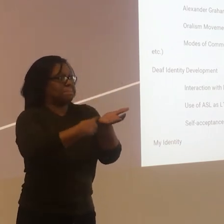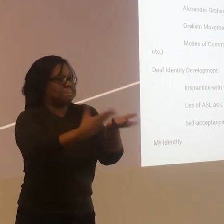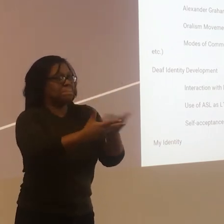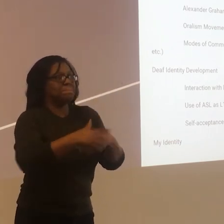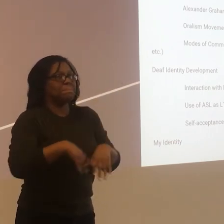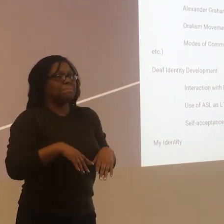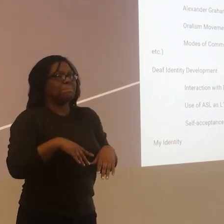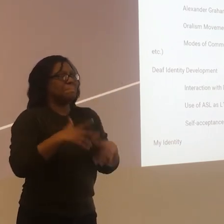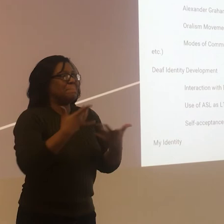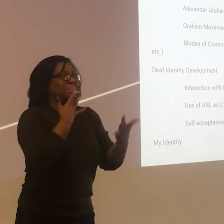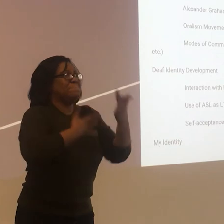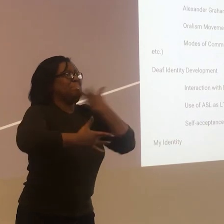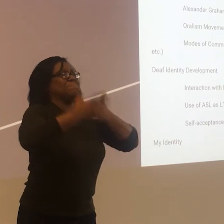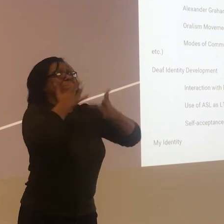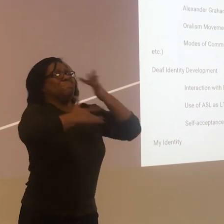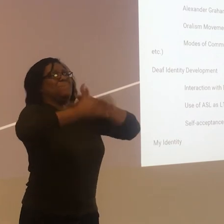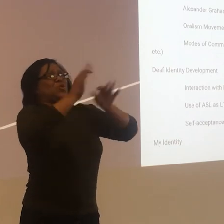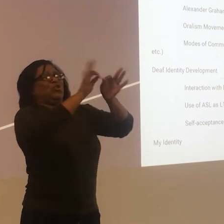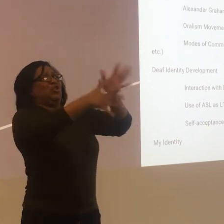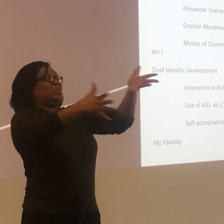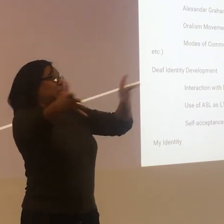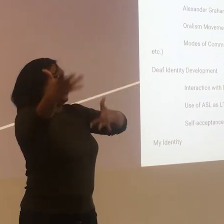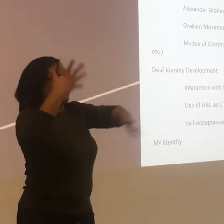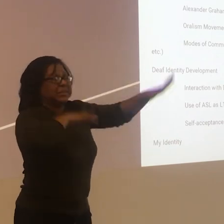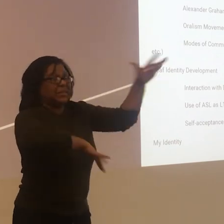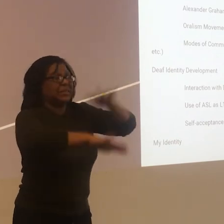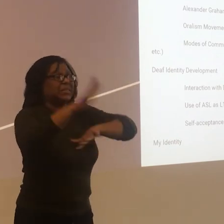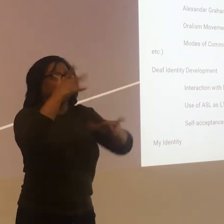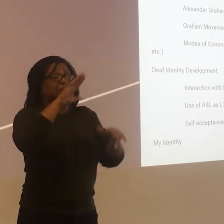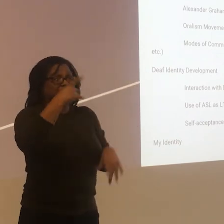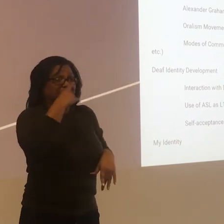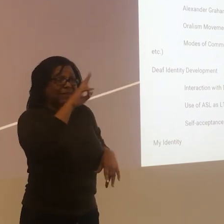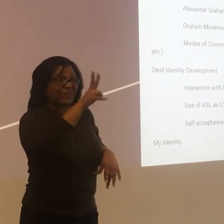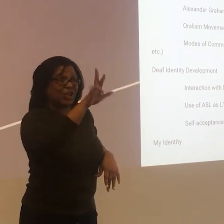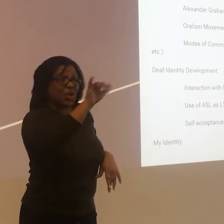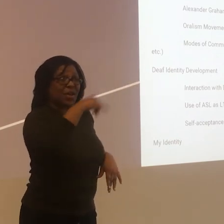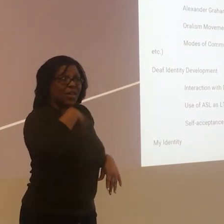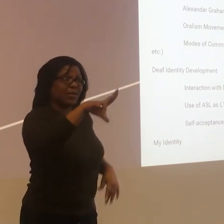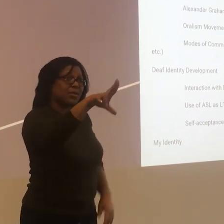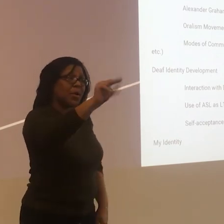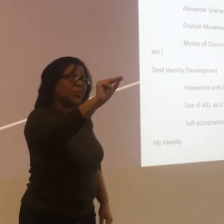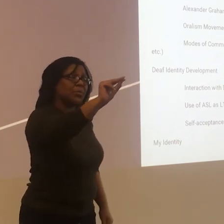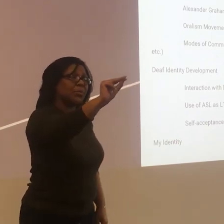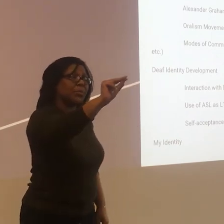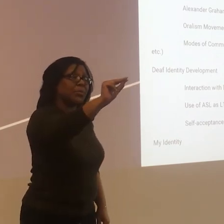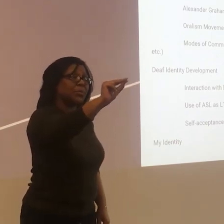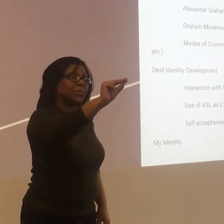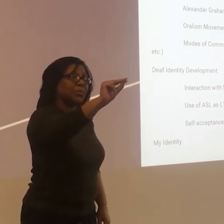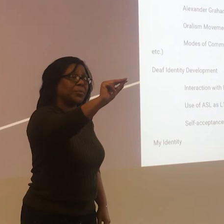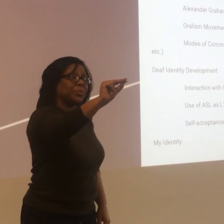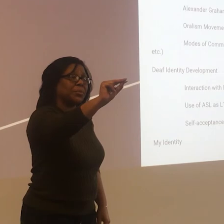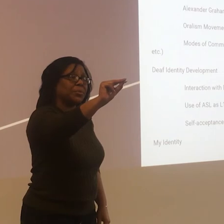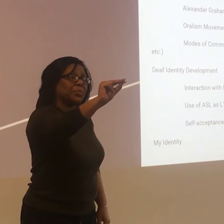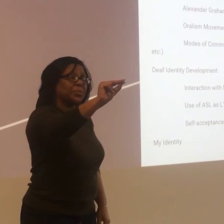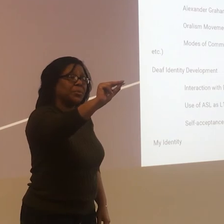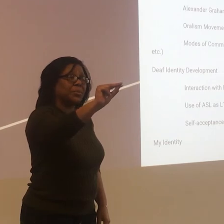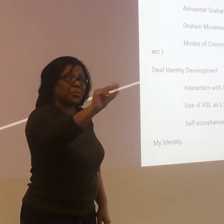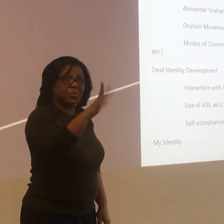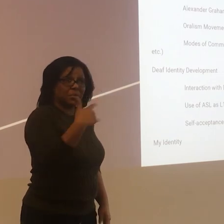Another example that I can give you from my own experience. Sometimes we're at school where I work and they